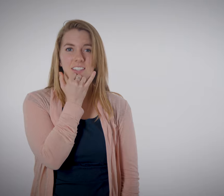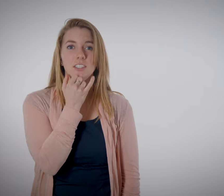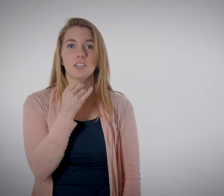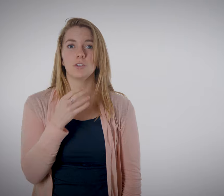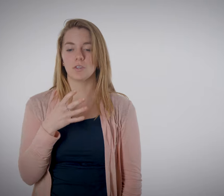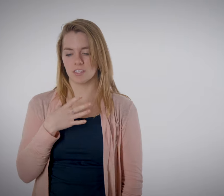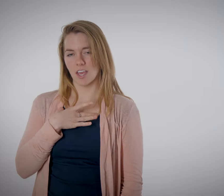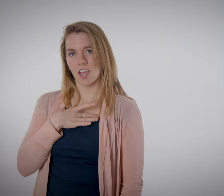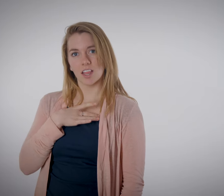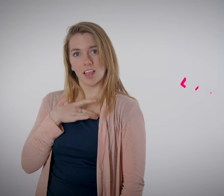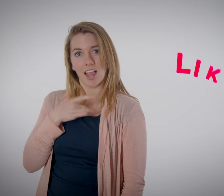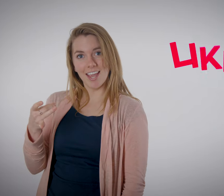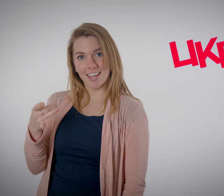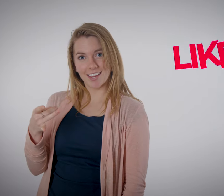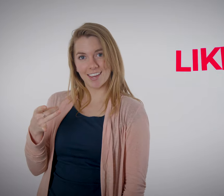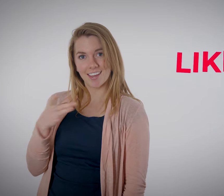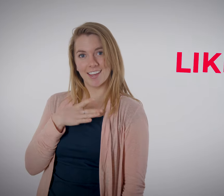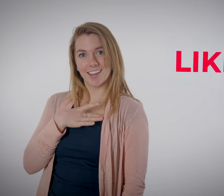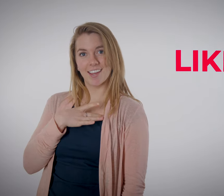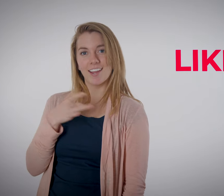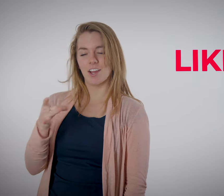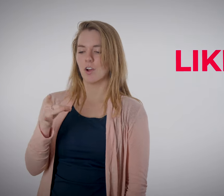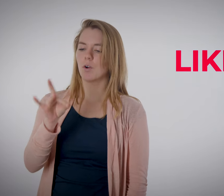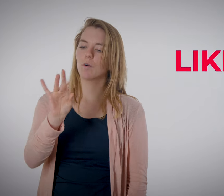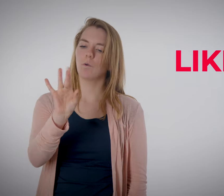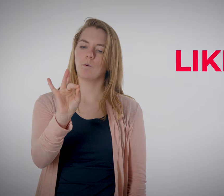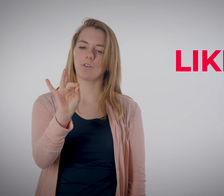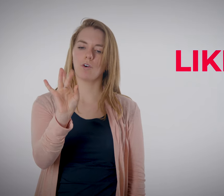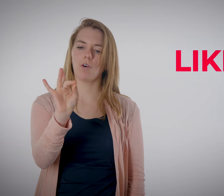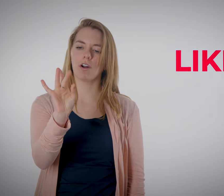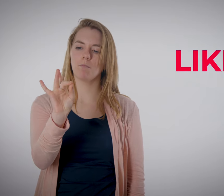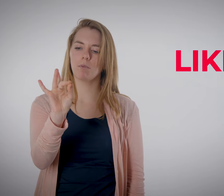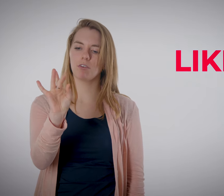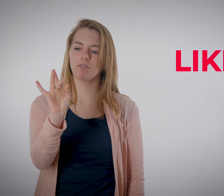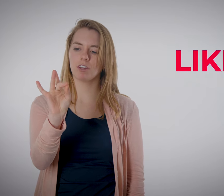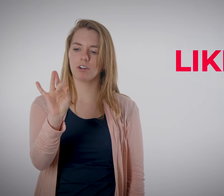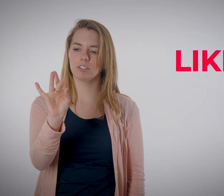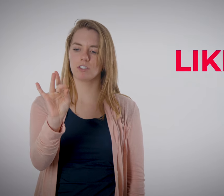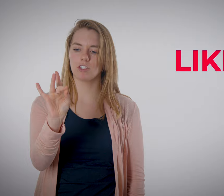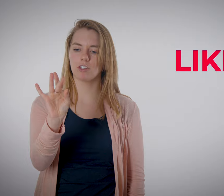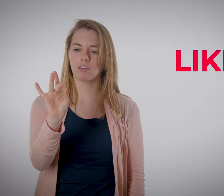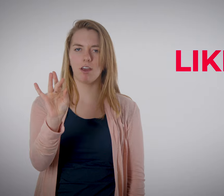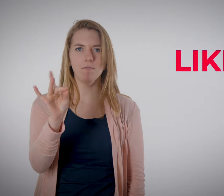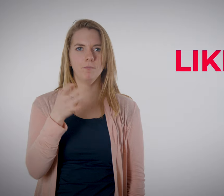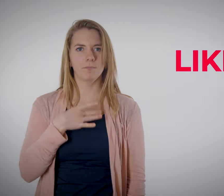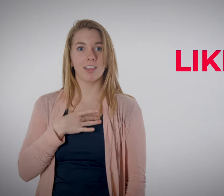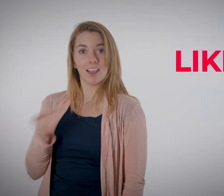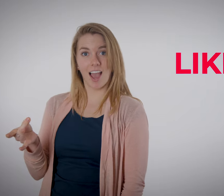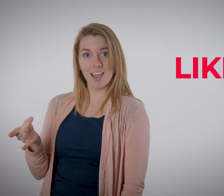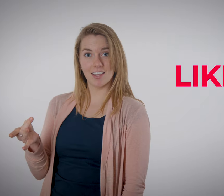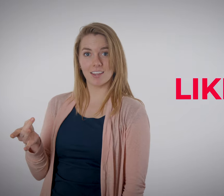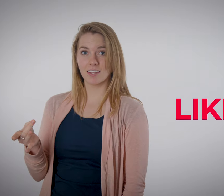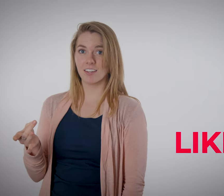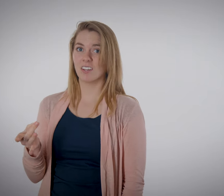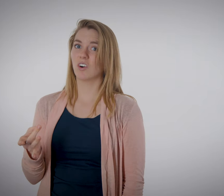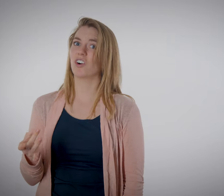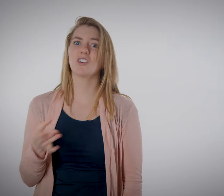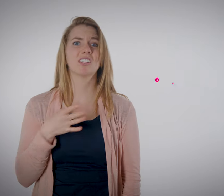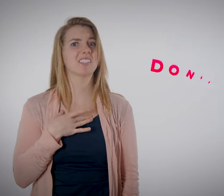You can say like with your middle finger touching your thumb. Like. Or you can